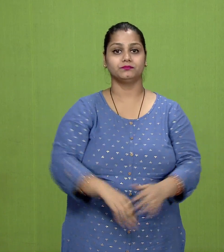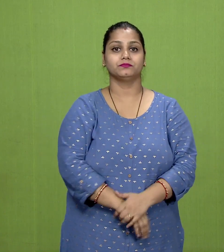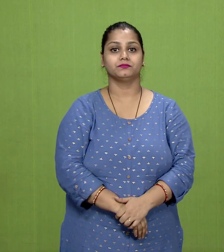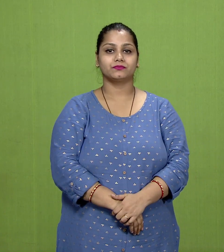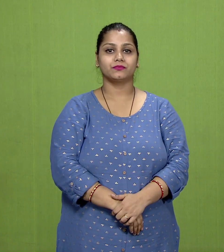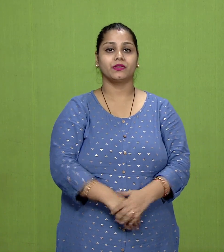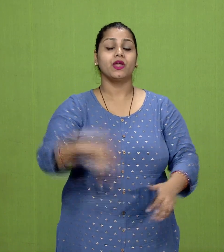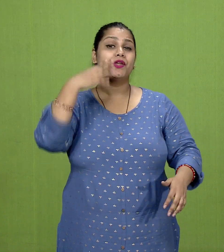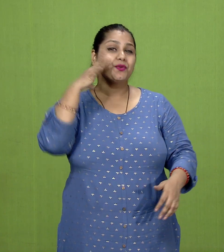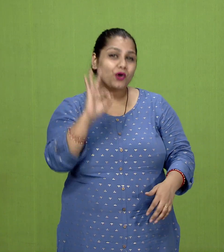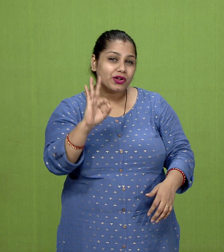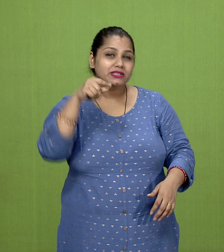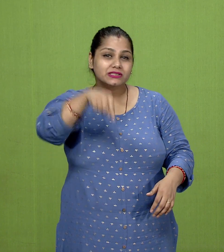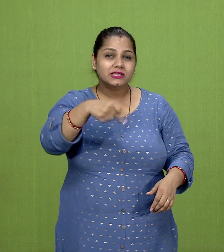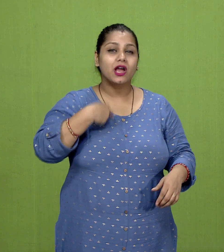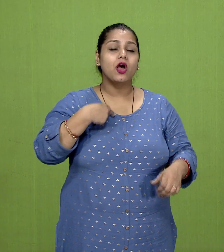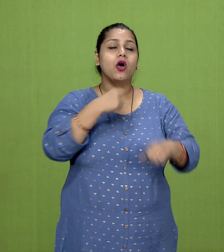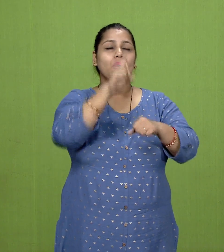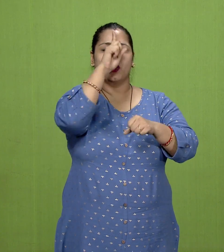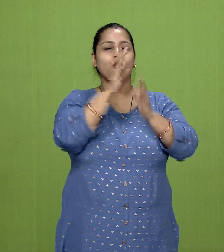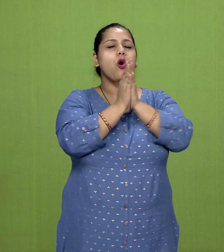the importance of the god Indra receded